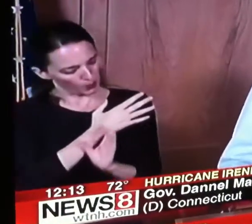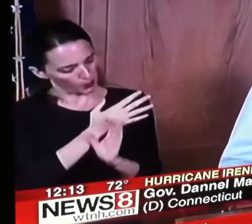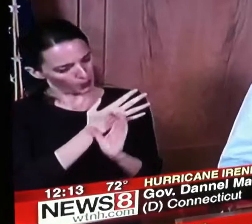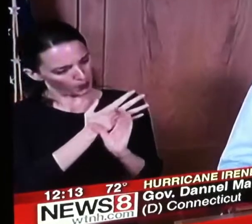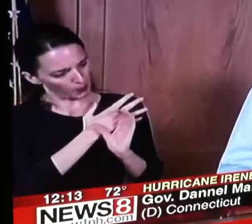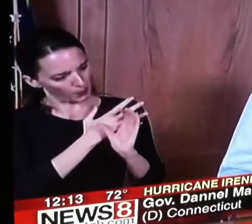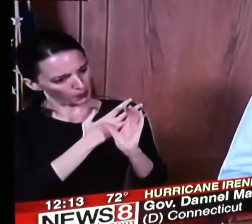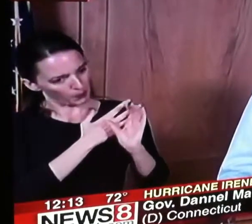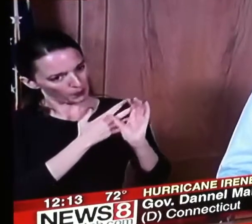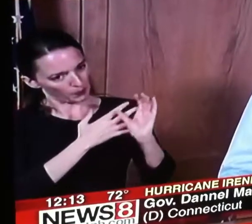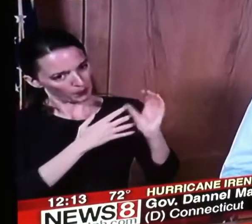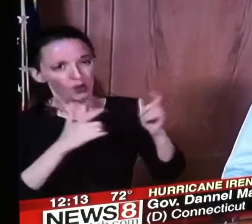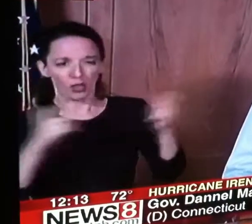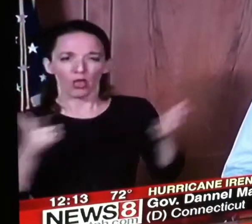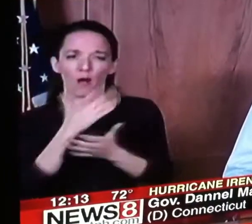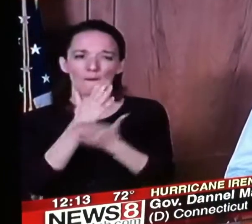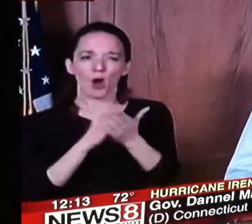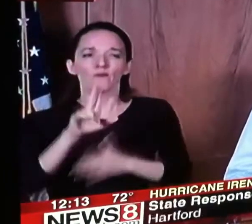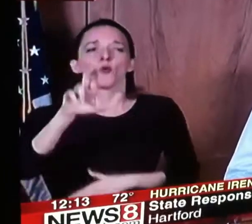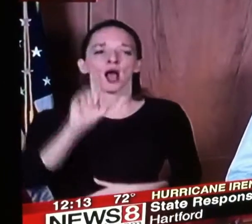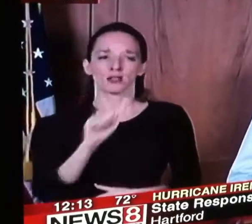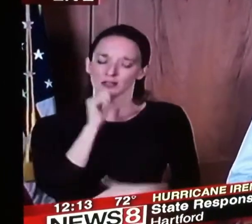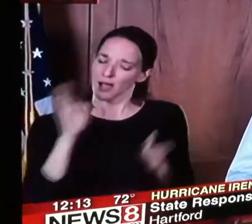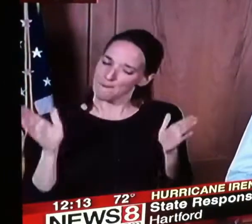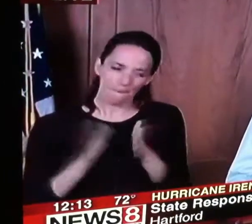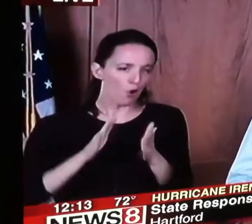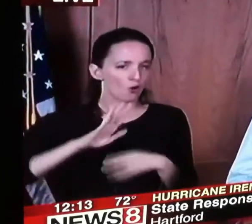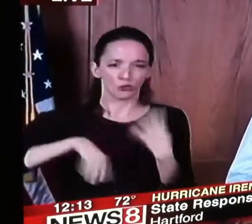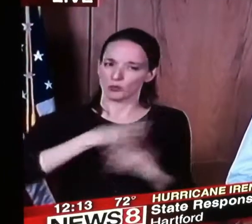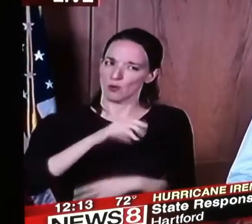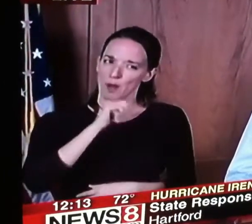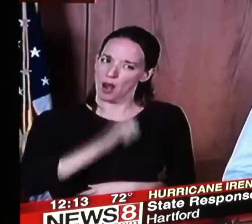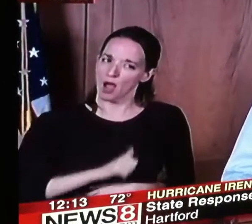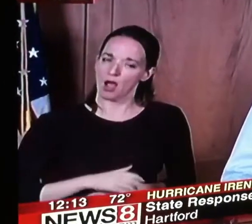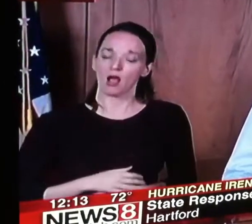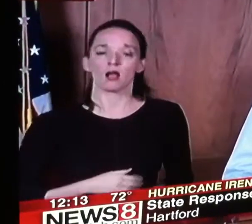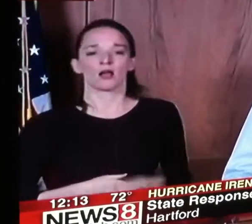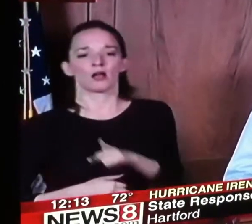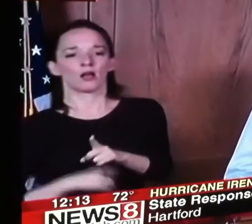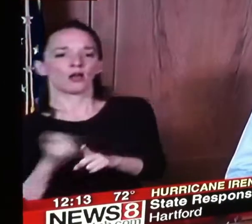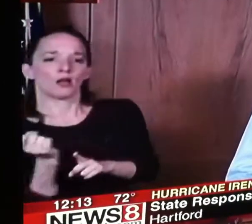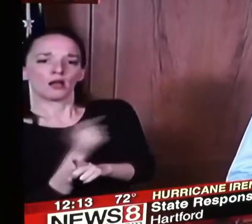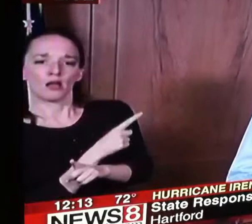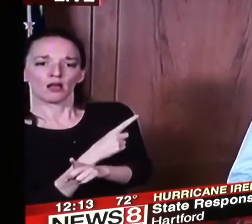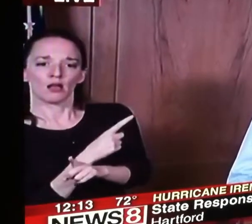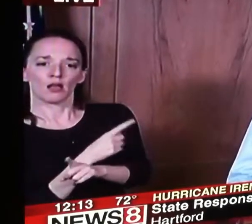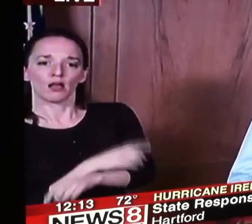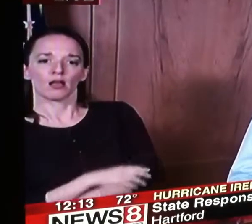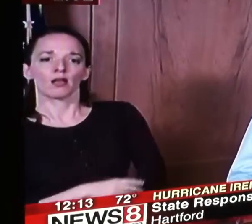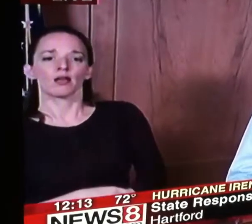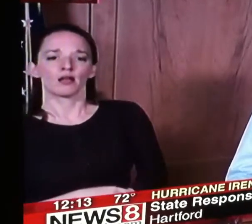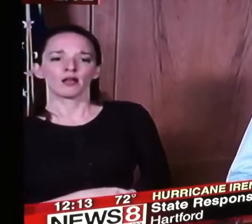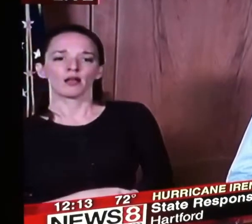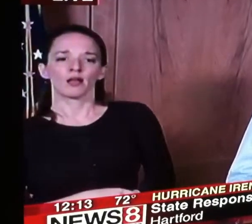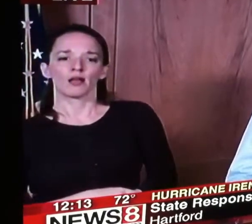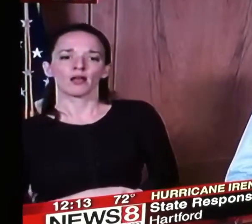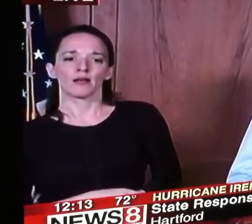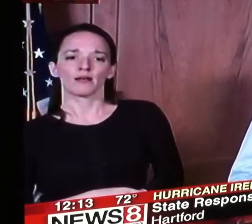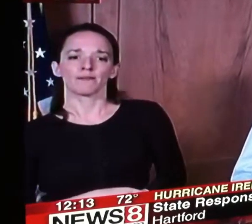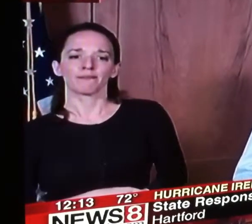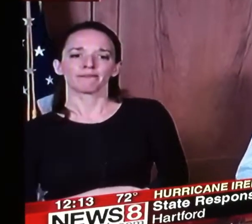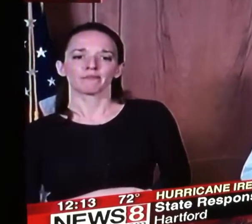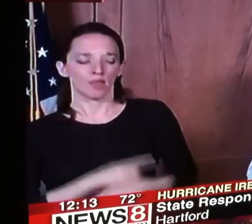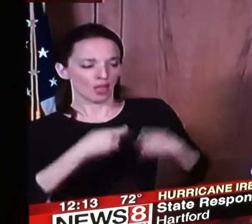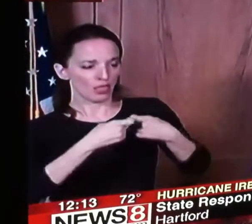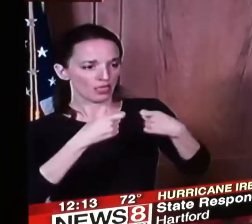storm you also confirmed that the power crews can start working uh even if it's windy but if it gets to be